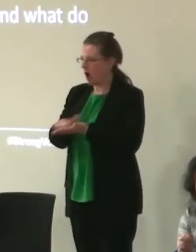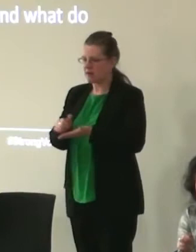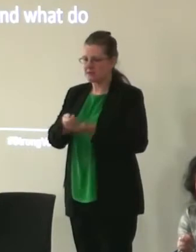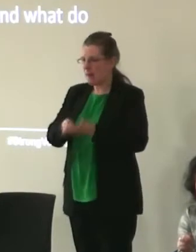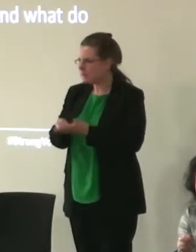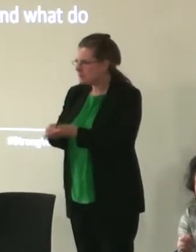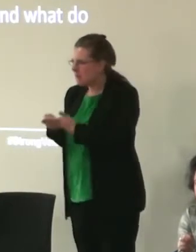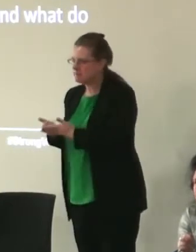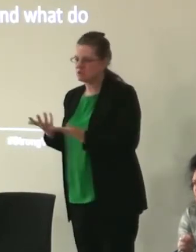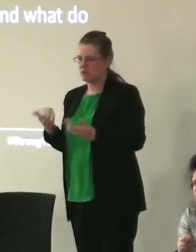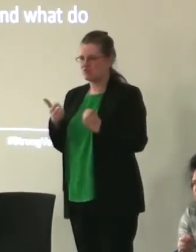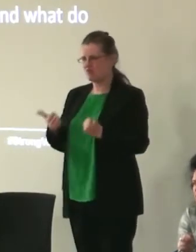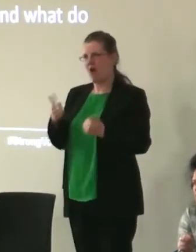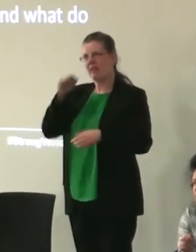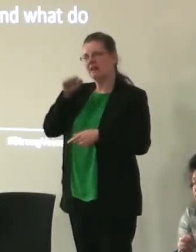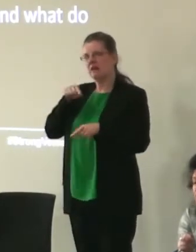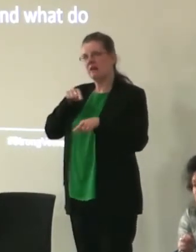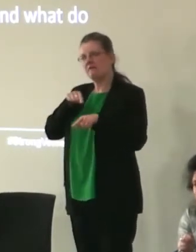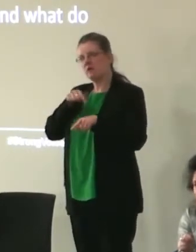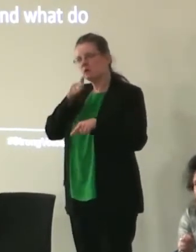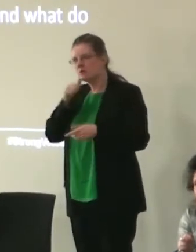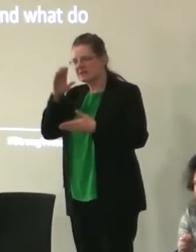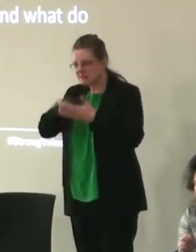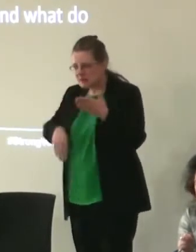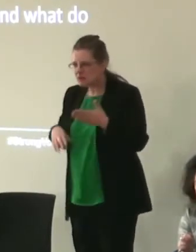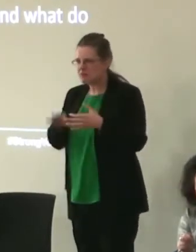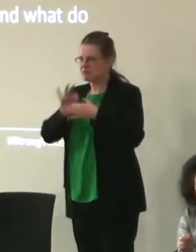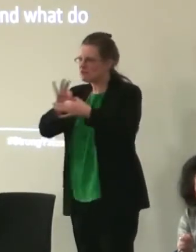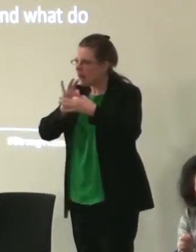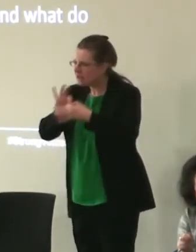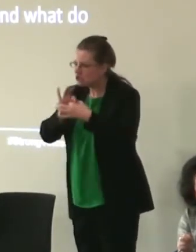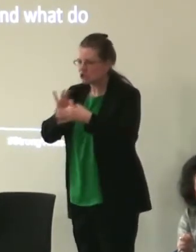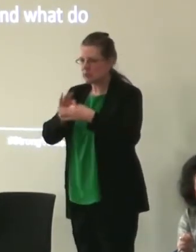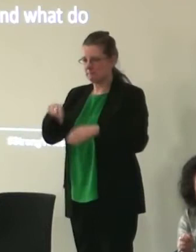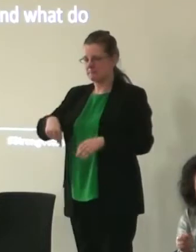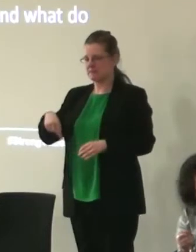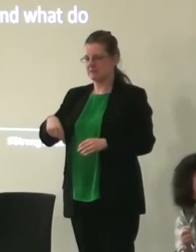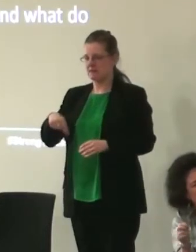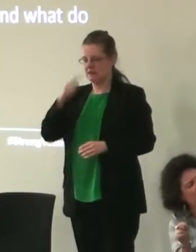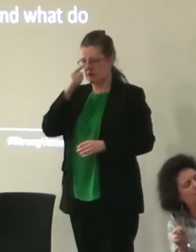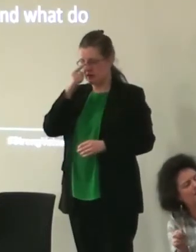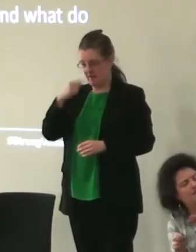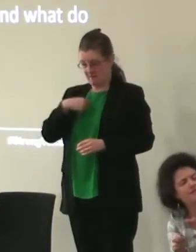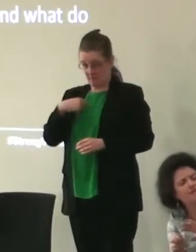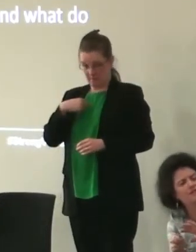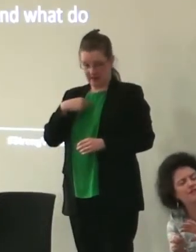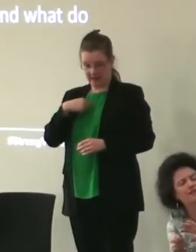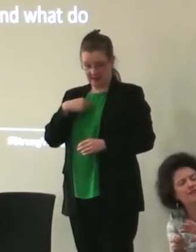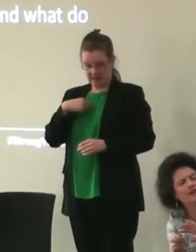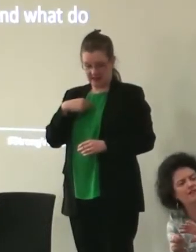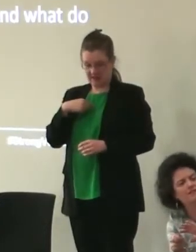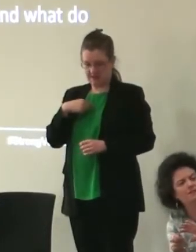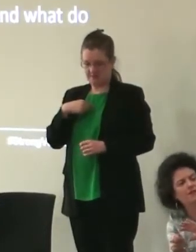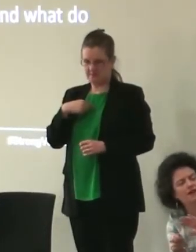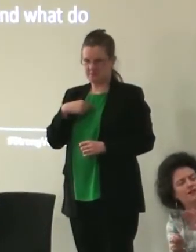rather than experience based and relationship based and I I wonder if the for me the thing